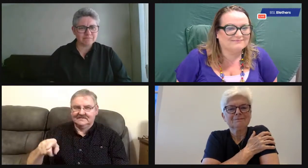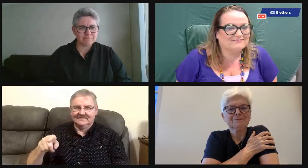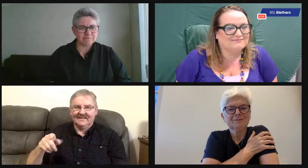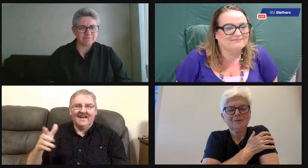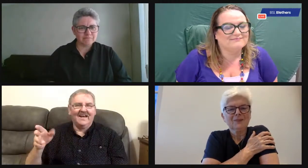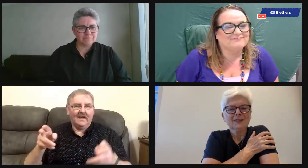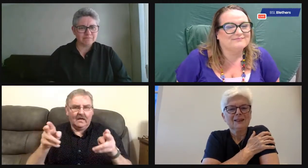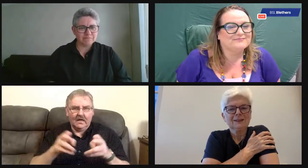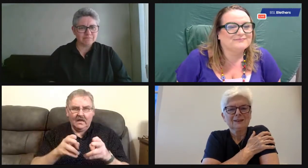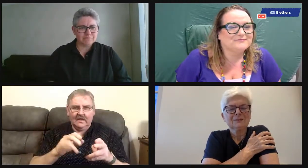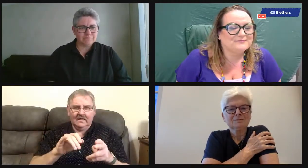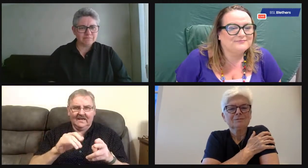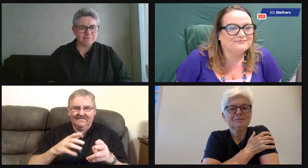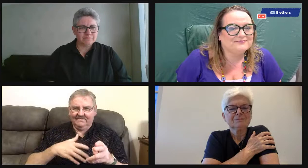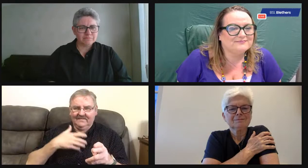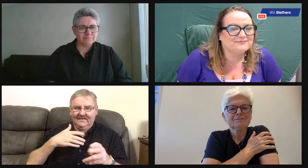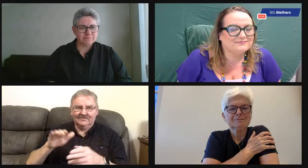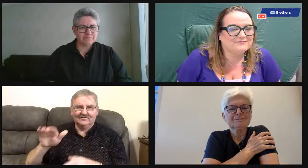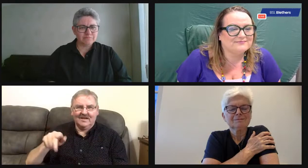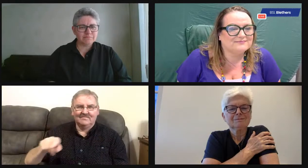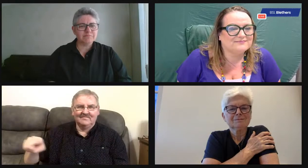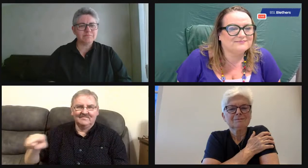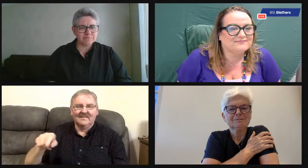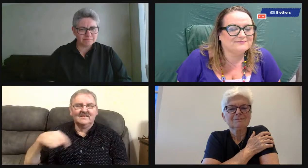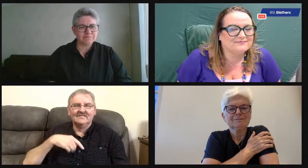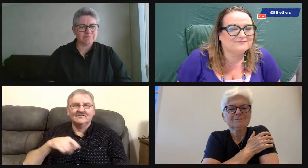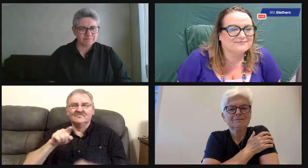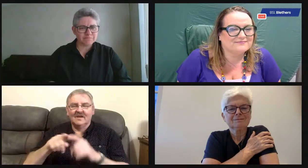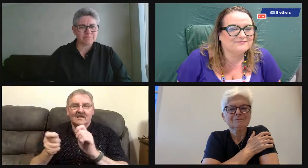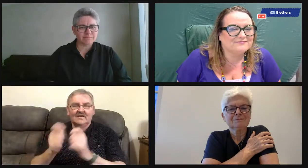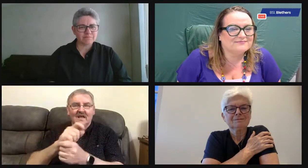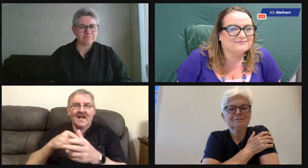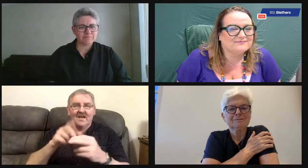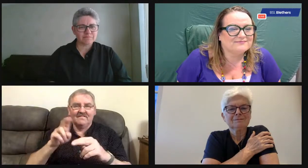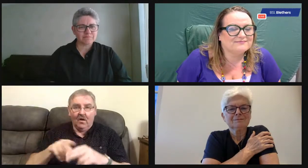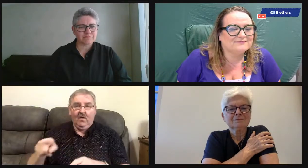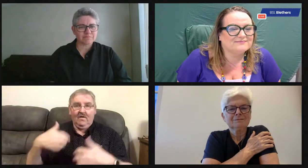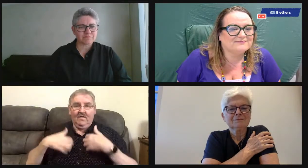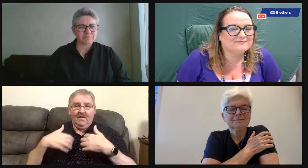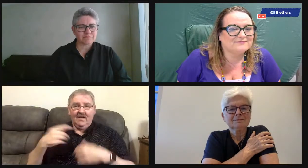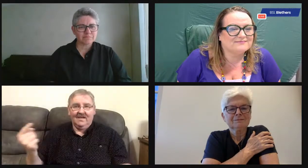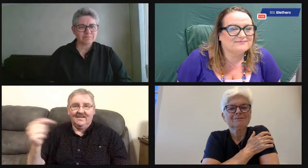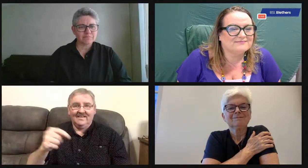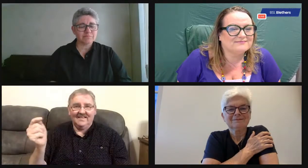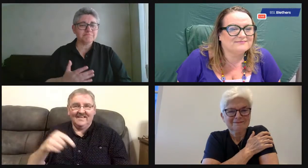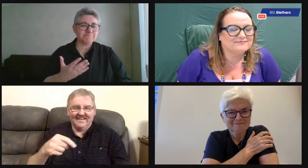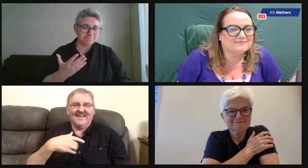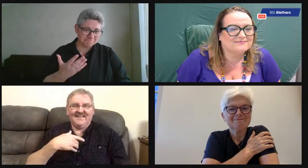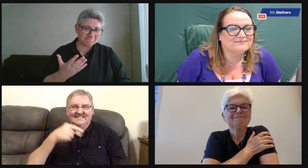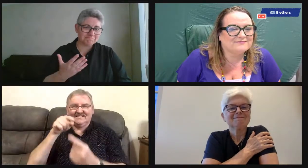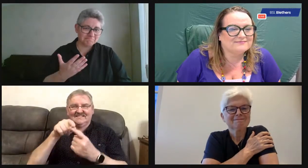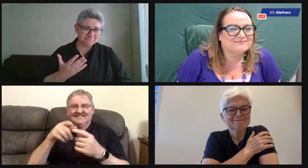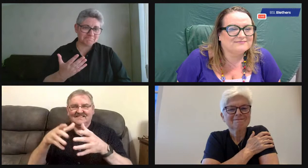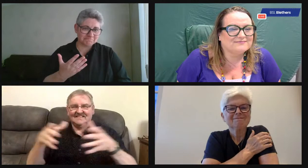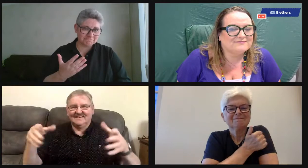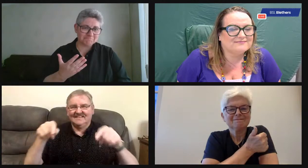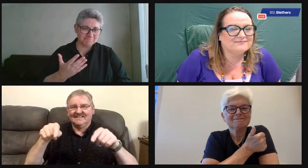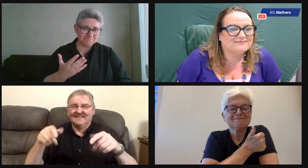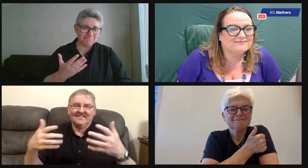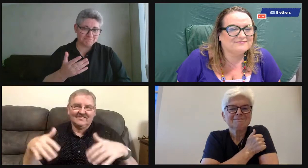them and they were frightened they would fall. So the numbers were reducing. So we were able to adapt very quickly and change it to make sure that